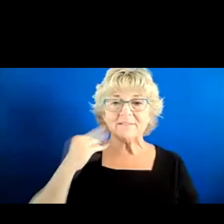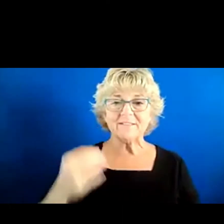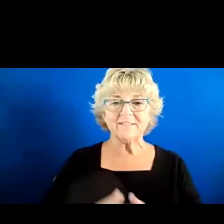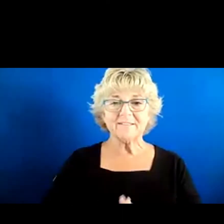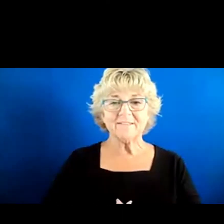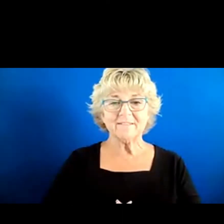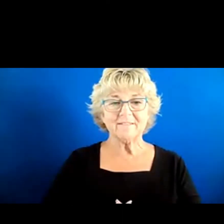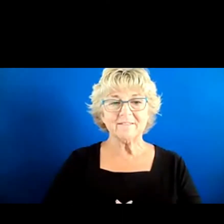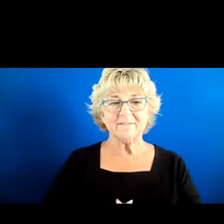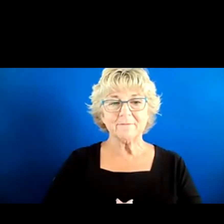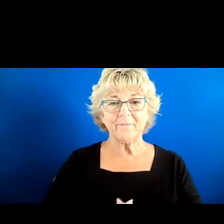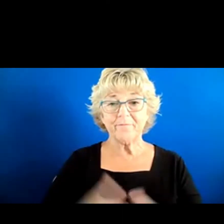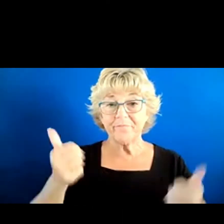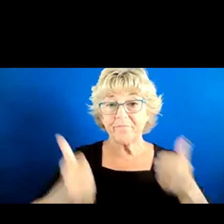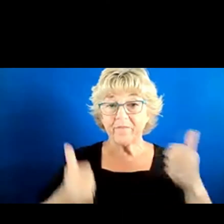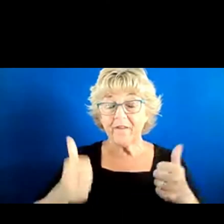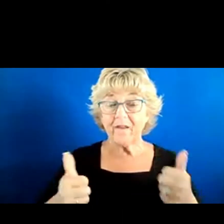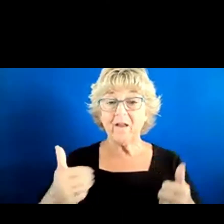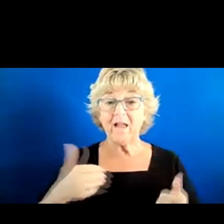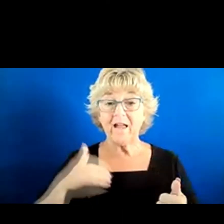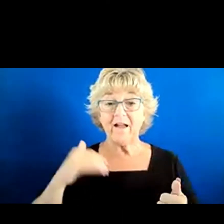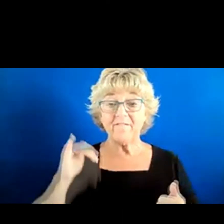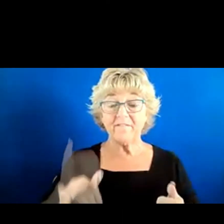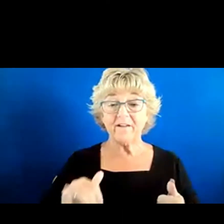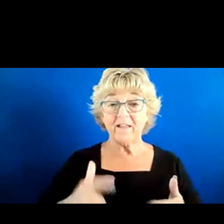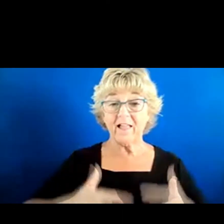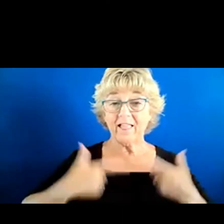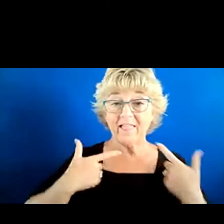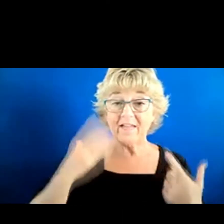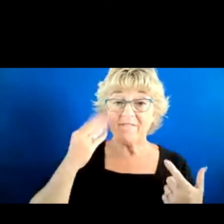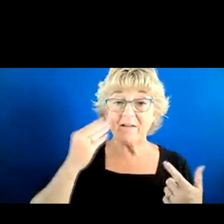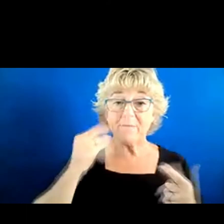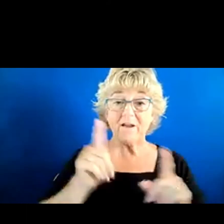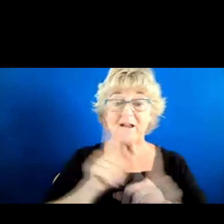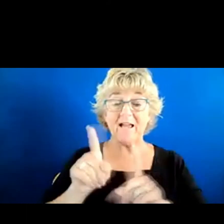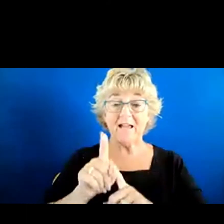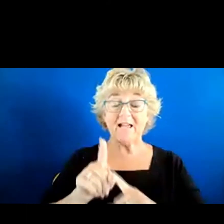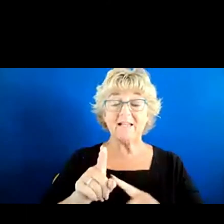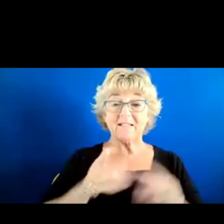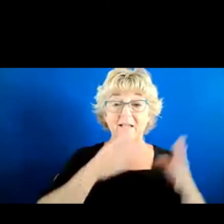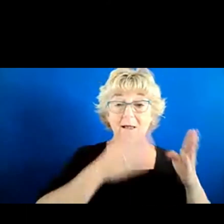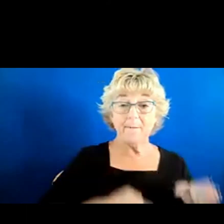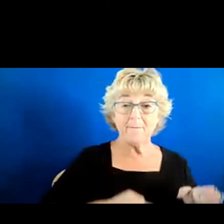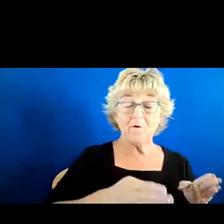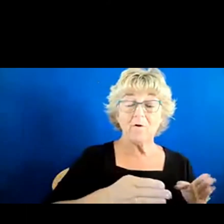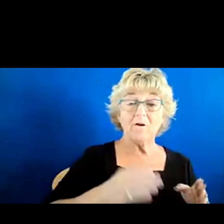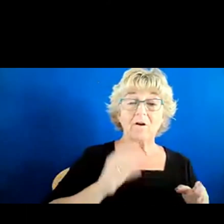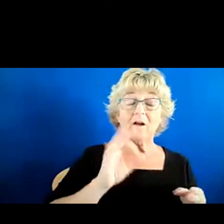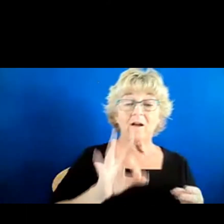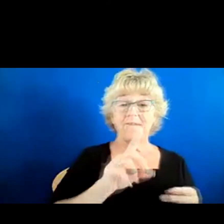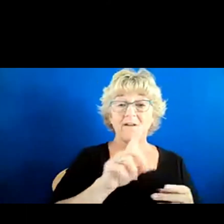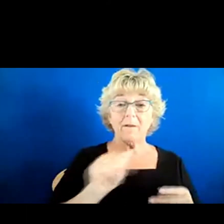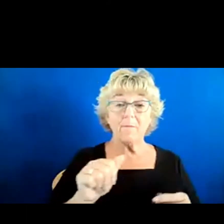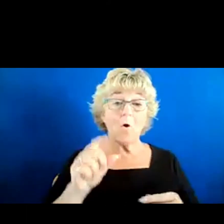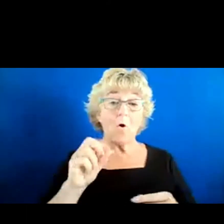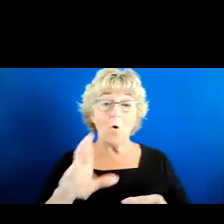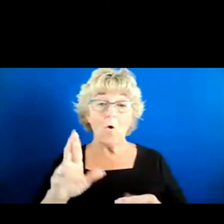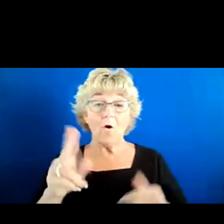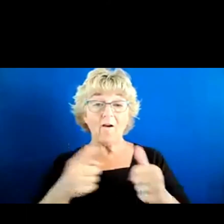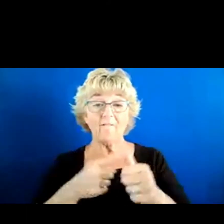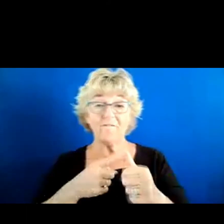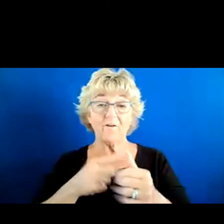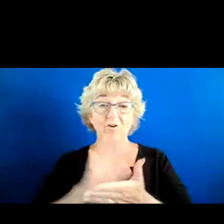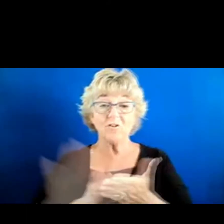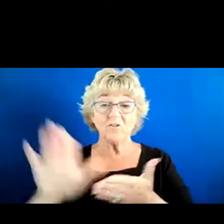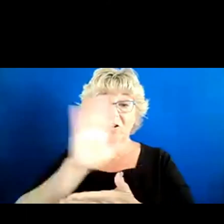you know, whether you have lived experience as a person with a disability or as a first-generation college graduate or somebody coming